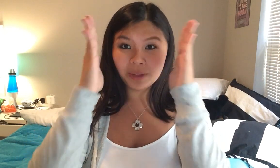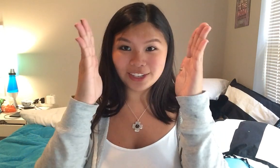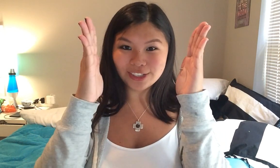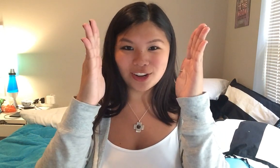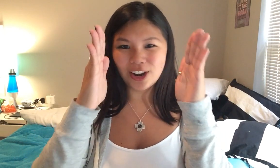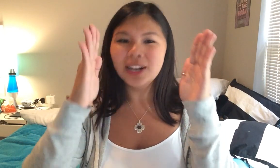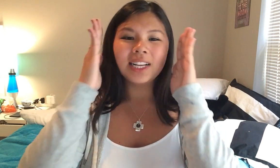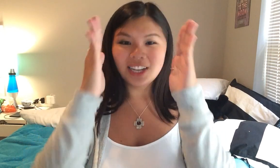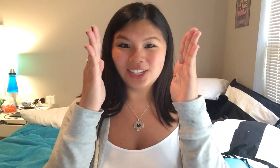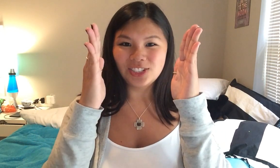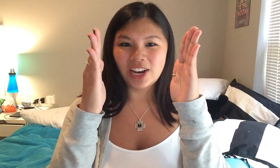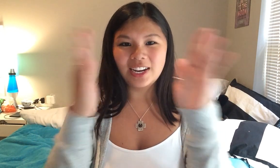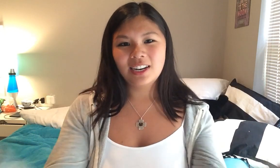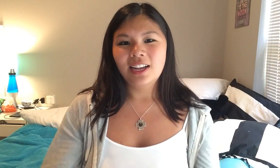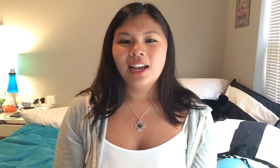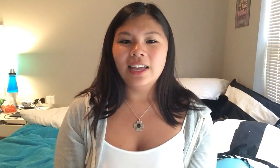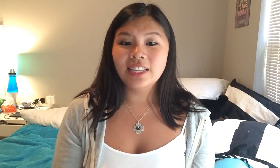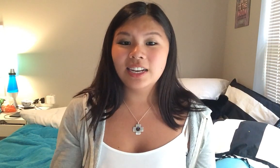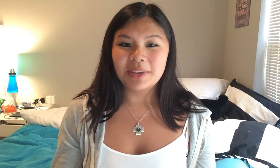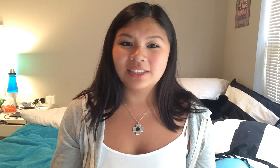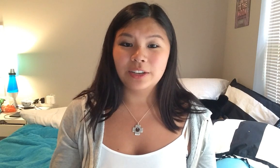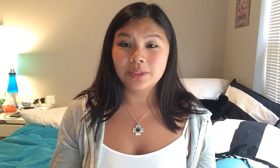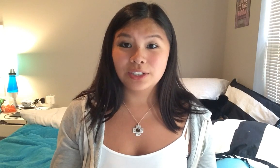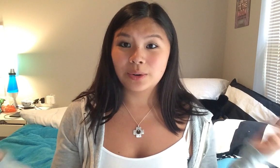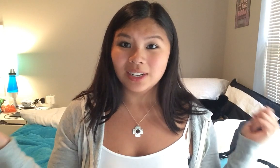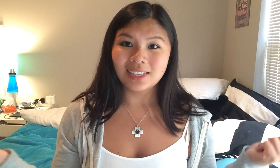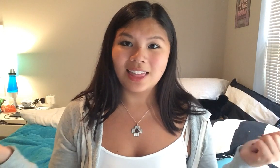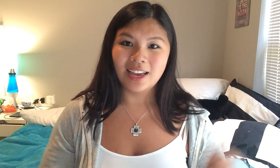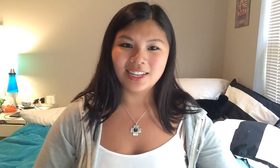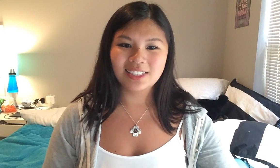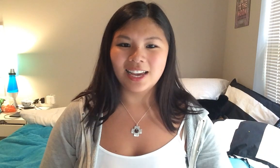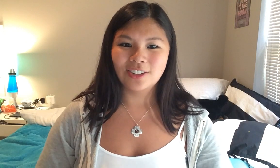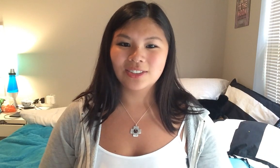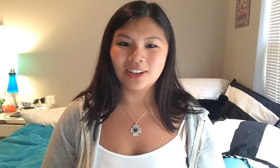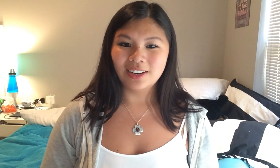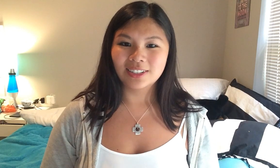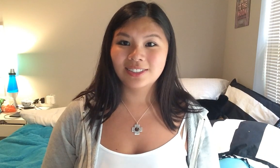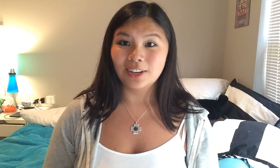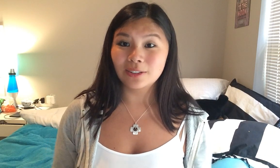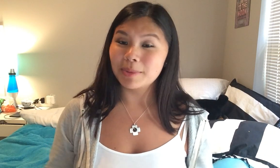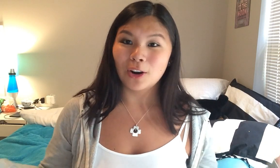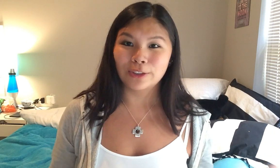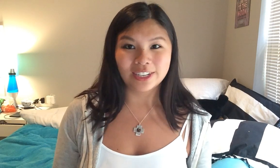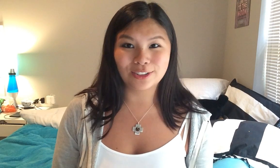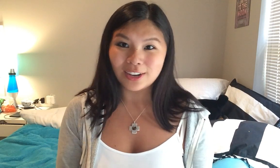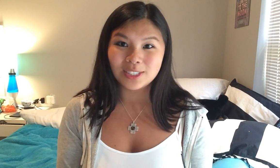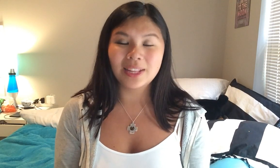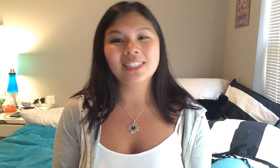blinders on here concentrate and then it basically goes into the chorus and that is the end of the song so let me know if there's any other songs you'd like to